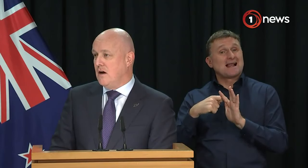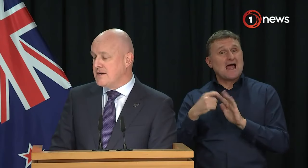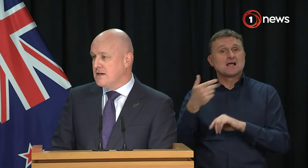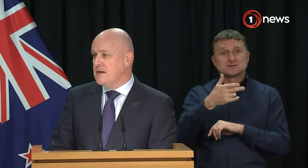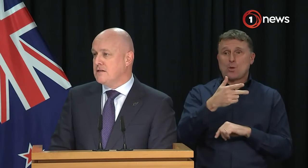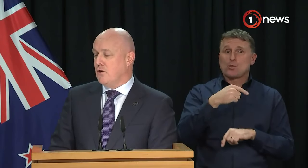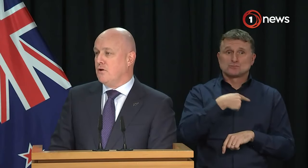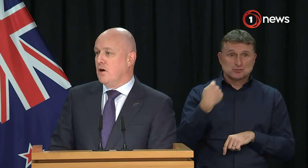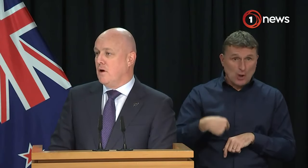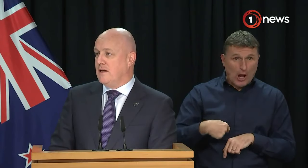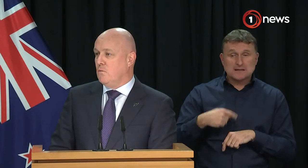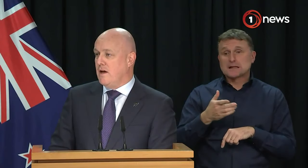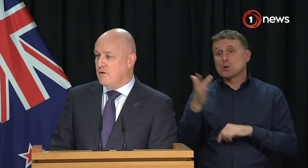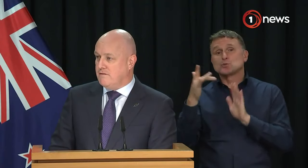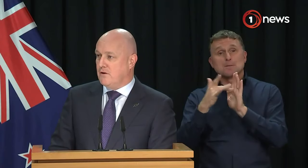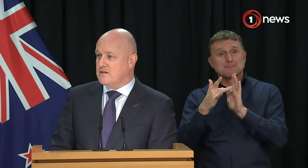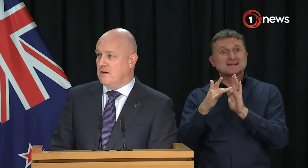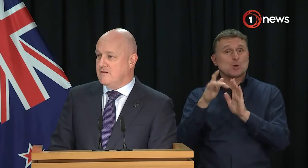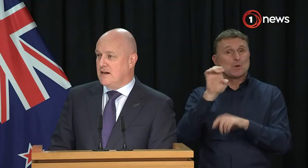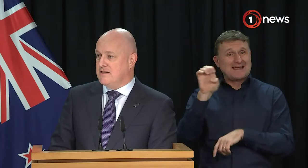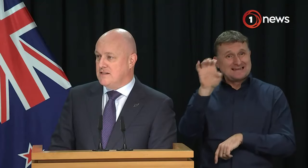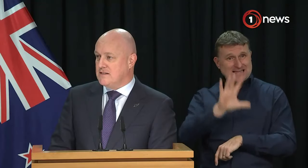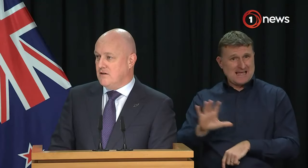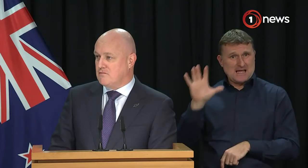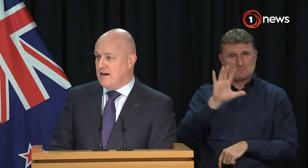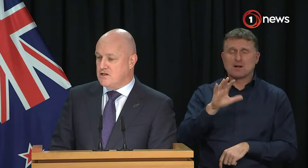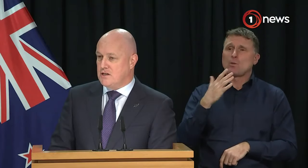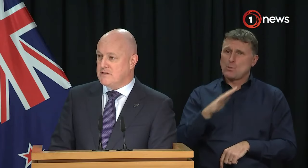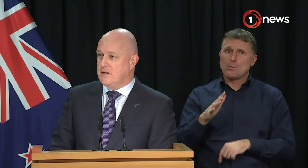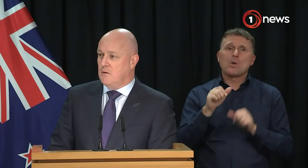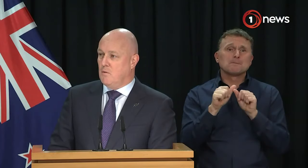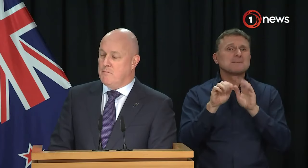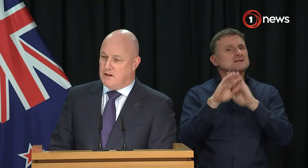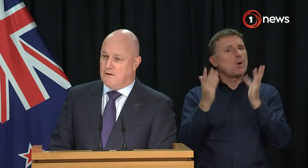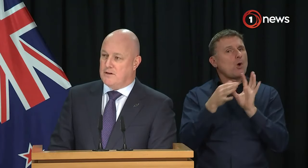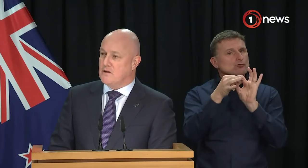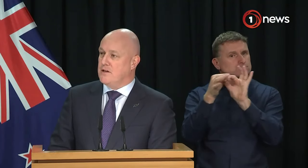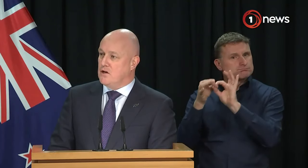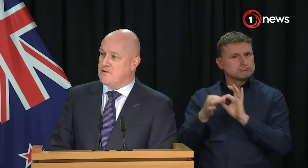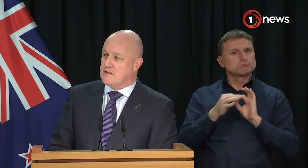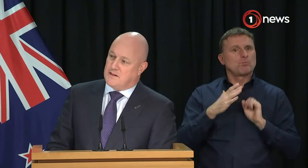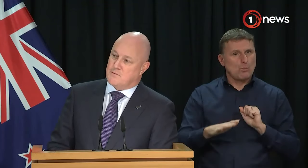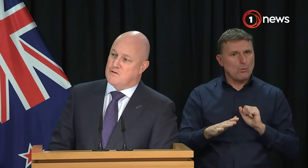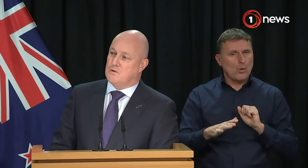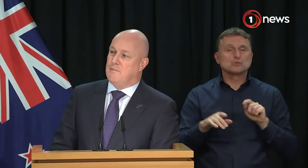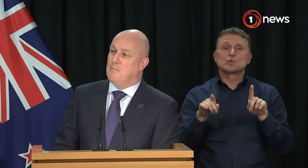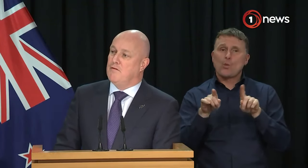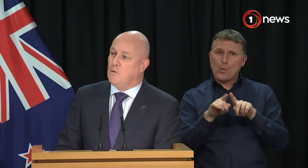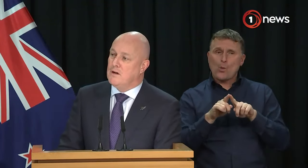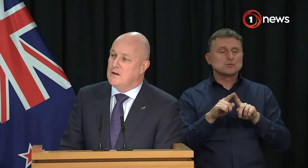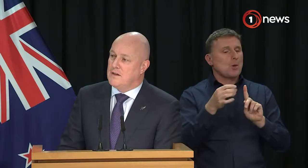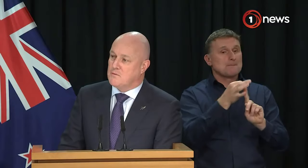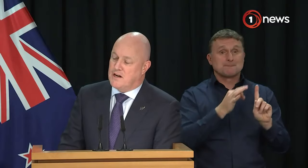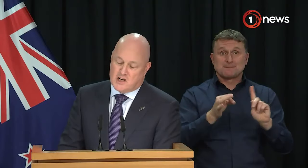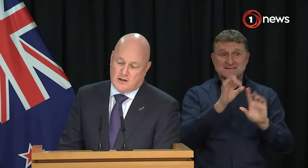tonight. So, you know, again, we are very focused on lifting our intensity in those relationships. We want a big focus on the Indo-Pacific, as we've talked about